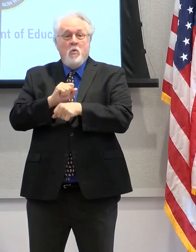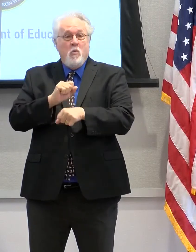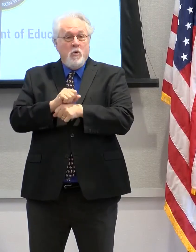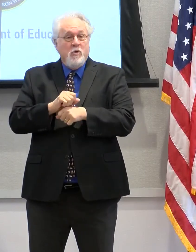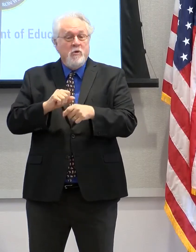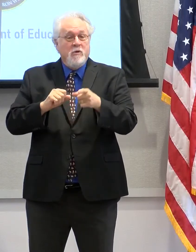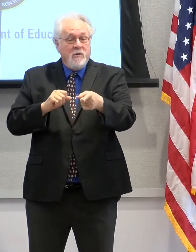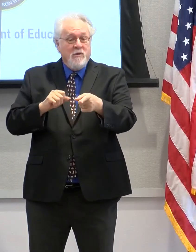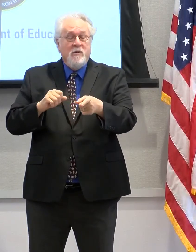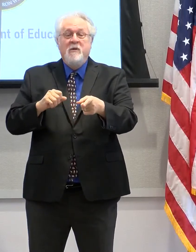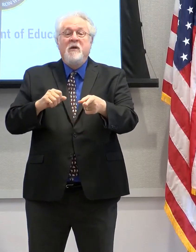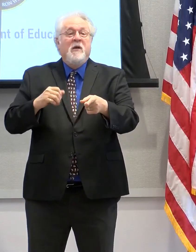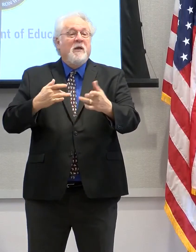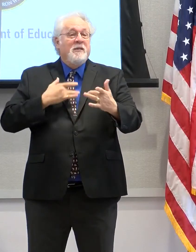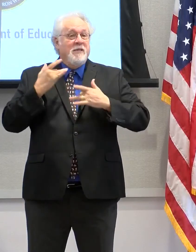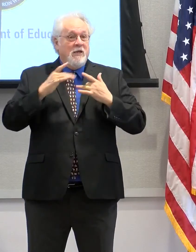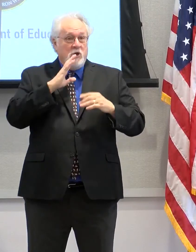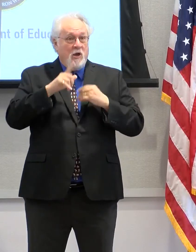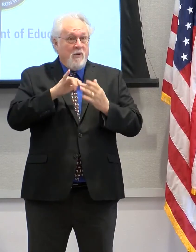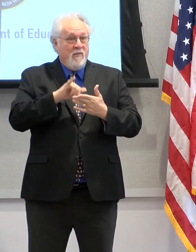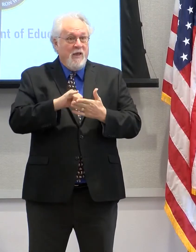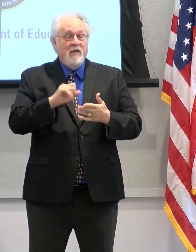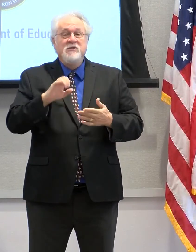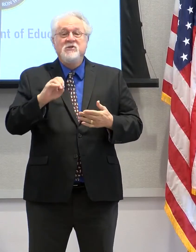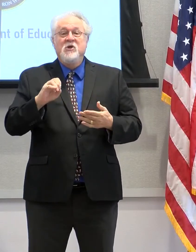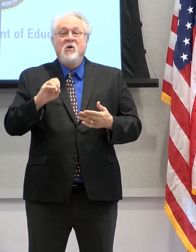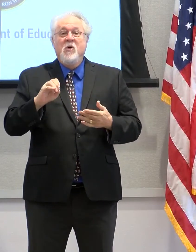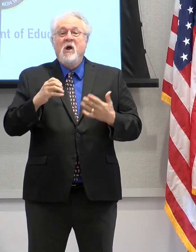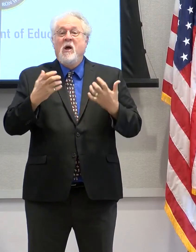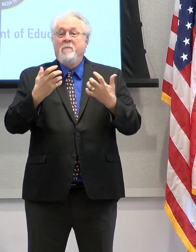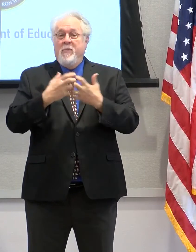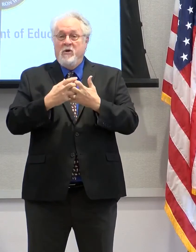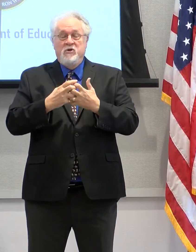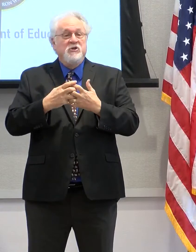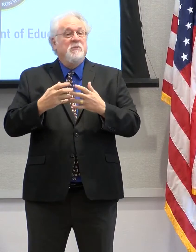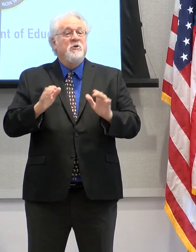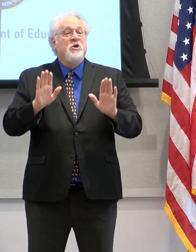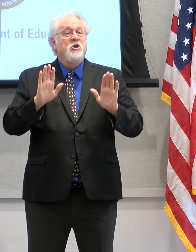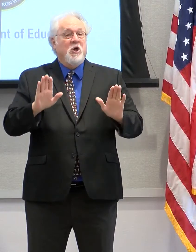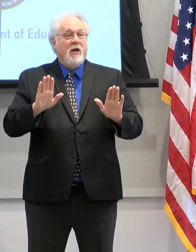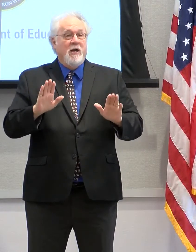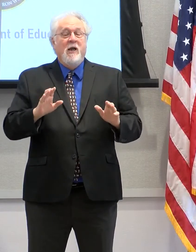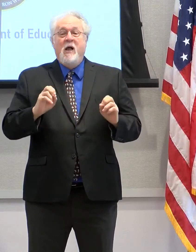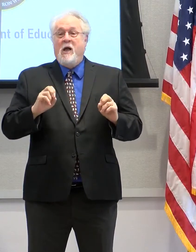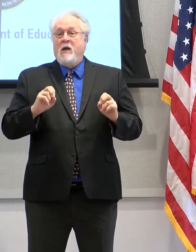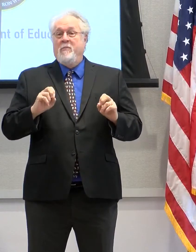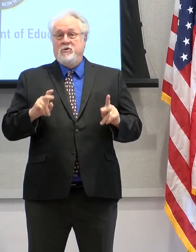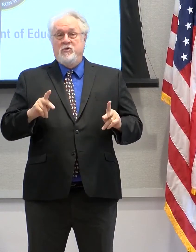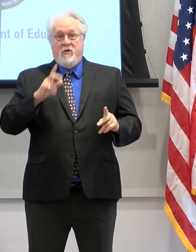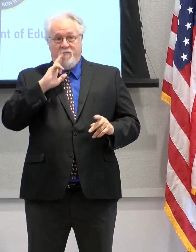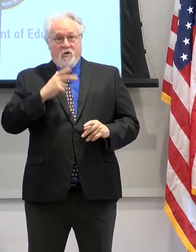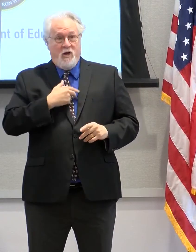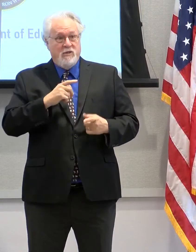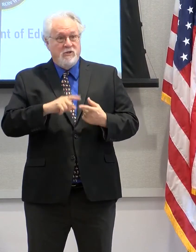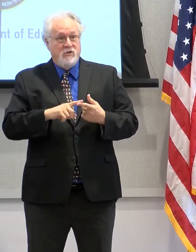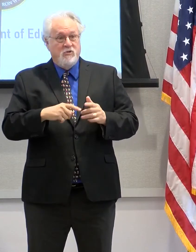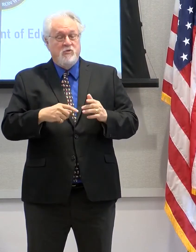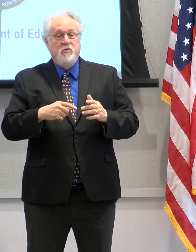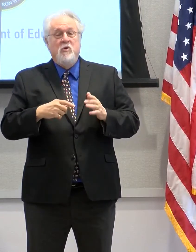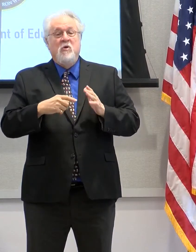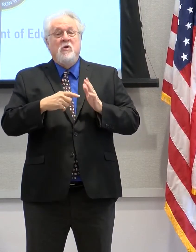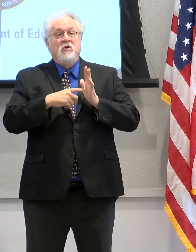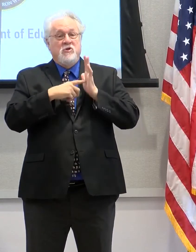excited. And I keep here and talking about this. And so the partnership is great. And so it's just an opportunity for us to display as leaders